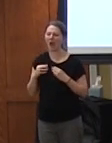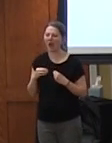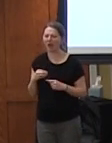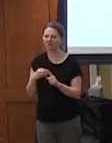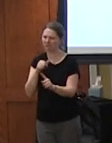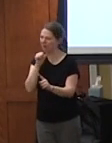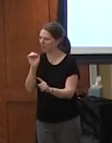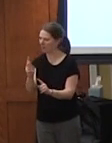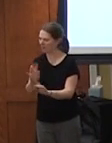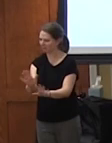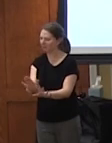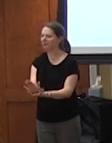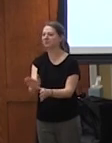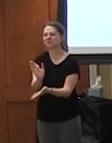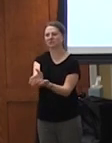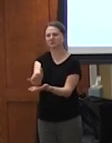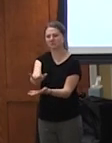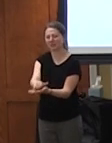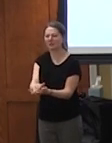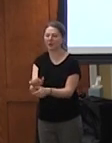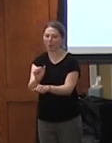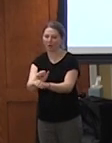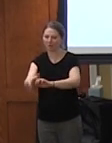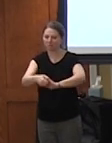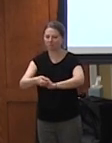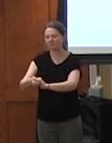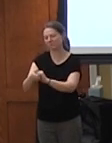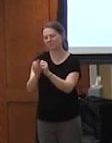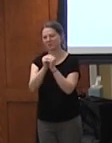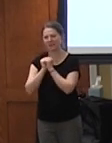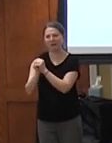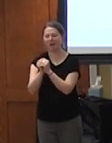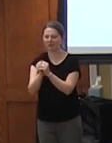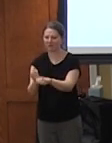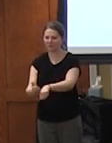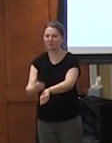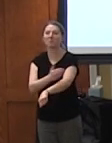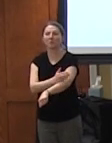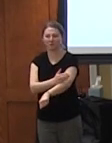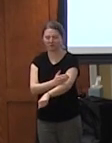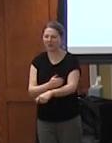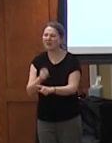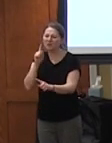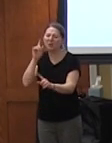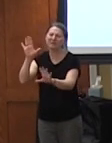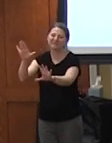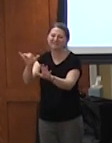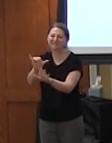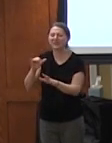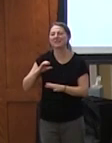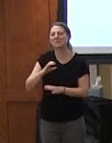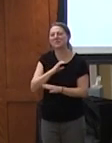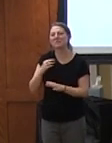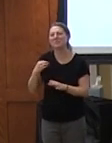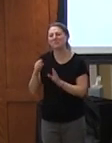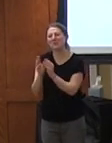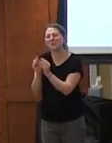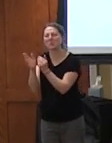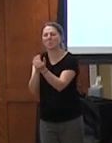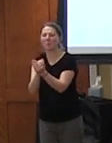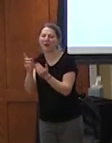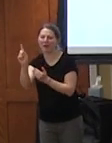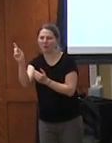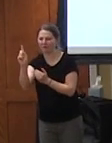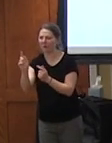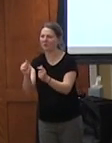but let's you know work together to do more and so i think that's a way that all of us and like you said committee meetings or wherever we are can start to